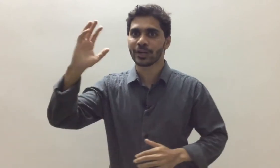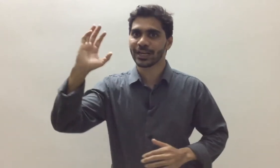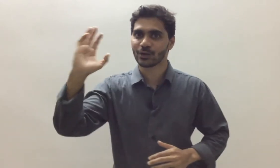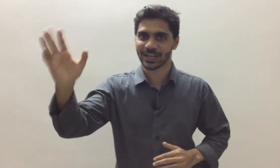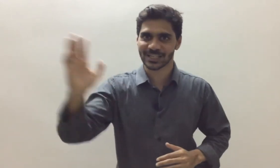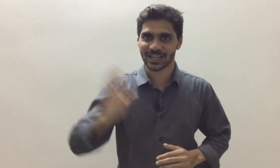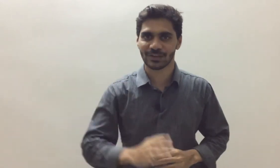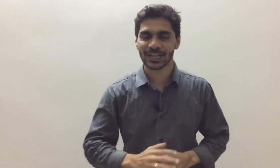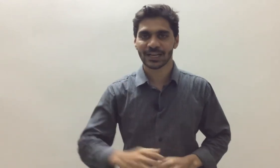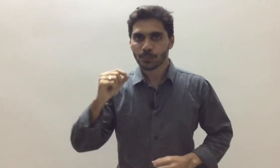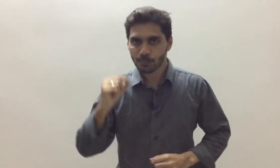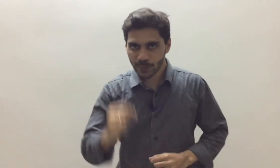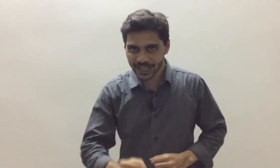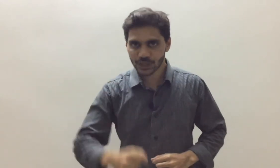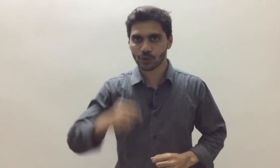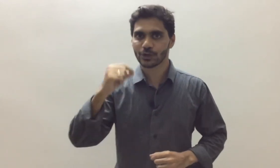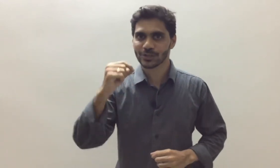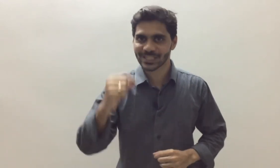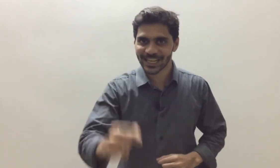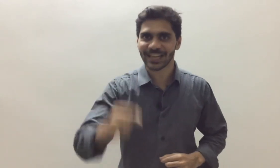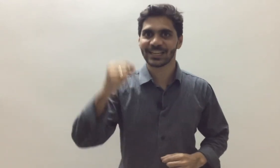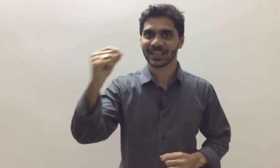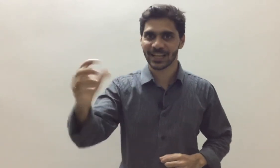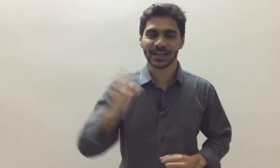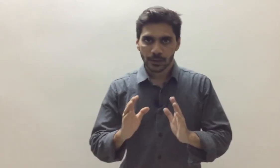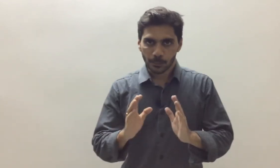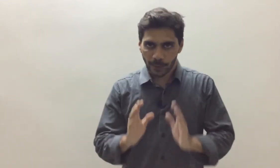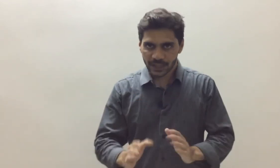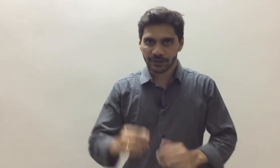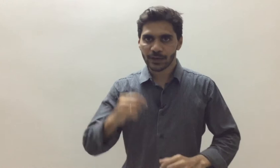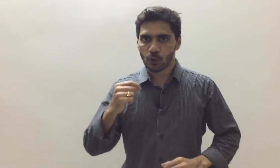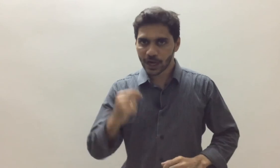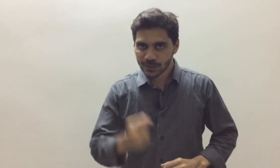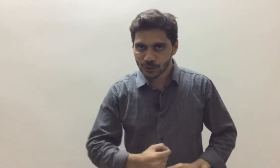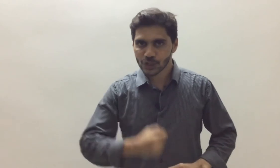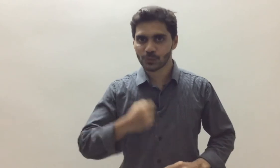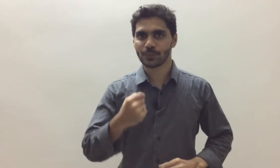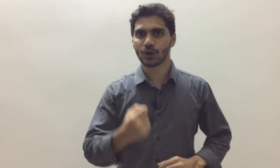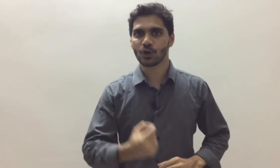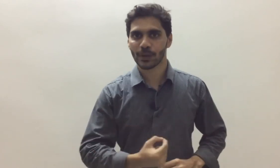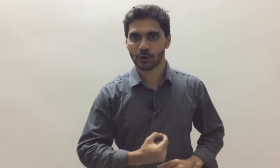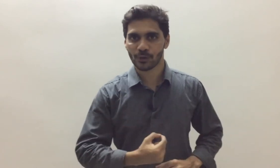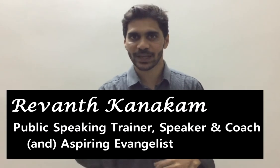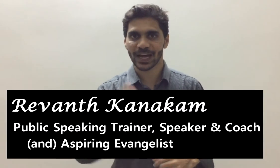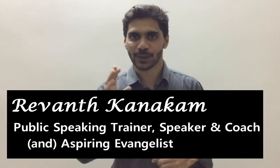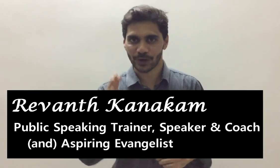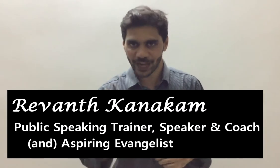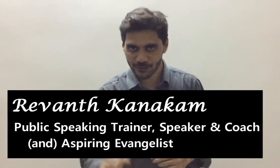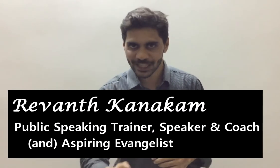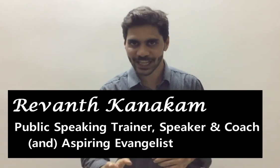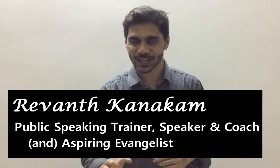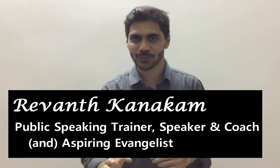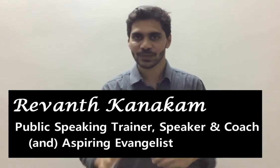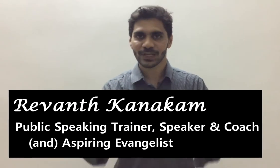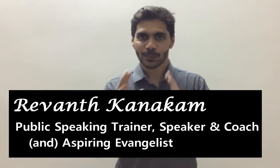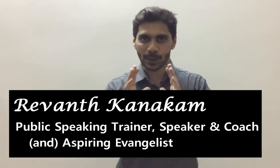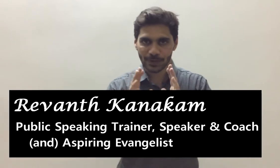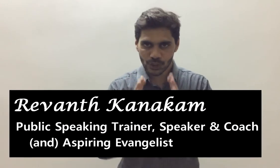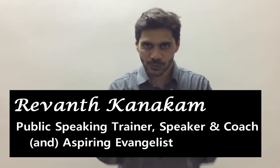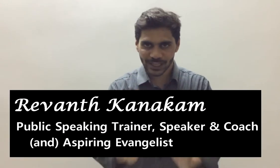to the next level. Make sure you stay till the end. By the way, what most people know about me, I am Rewanth Kanakam, public speaking